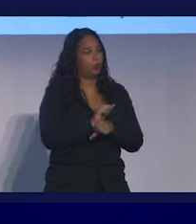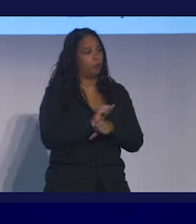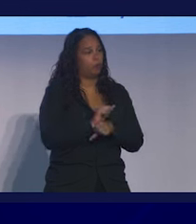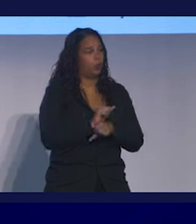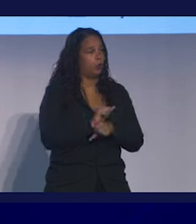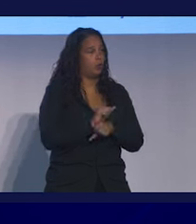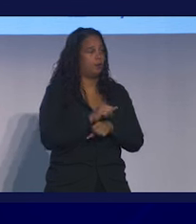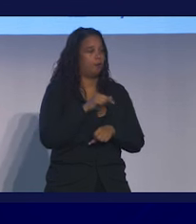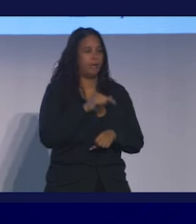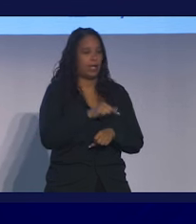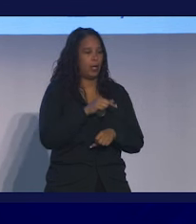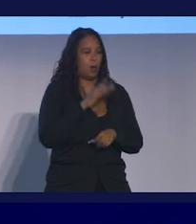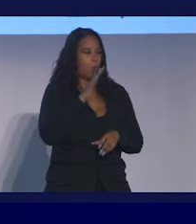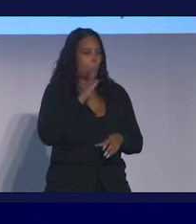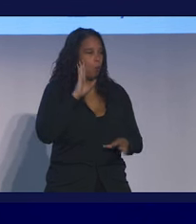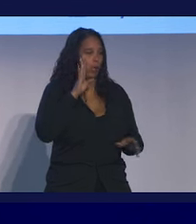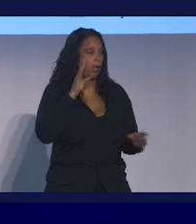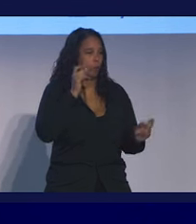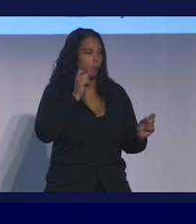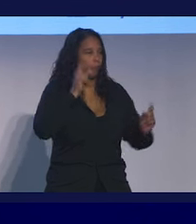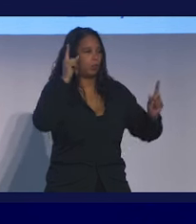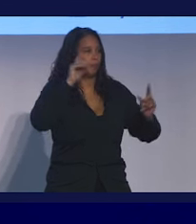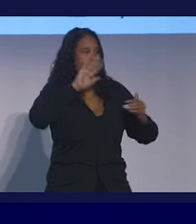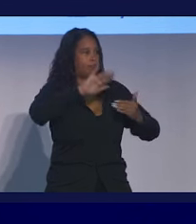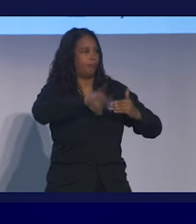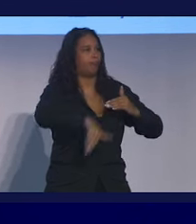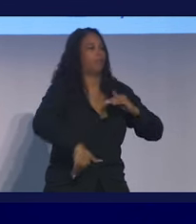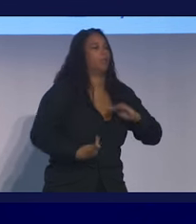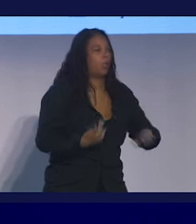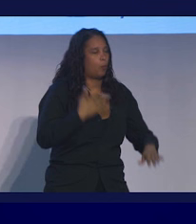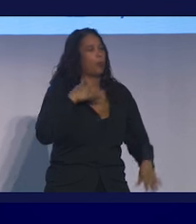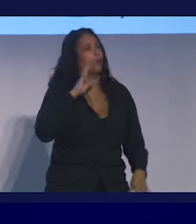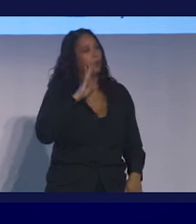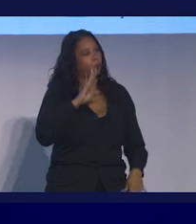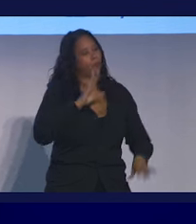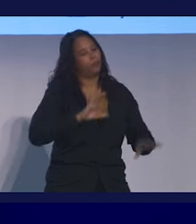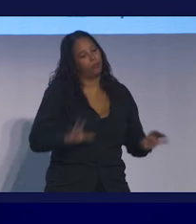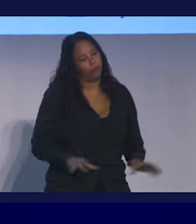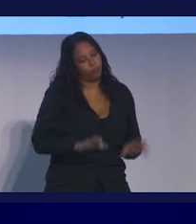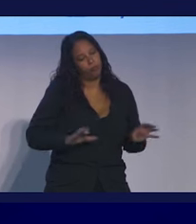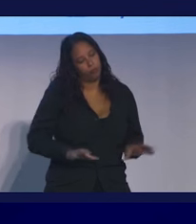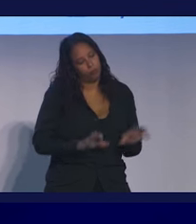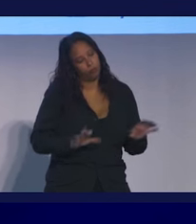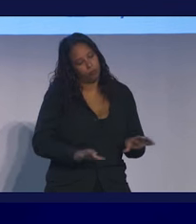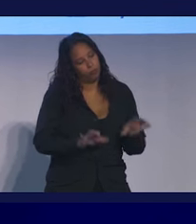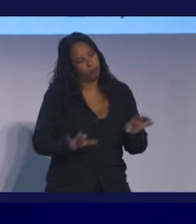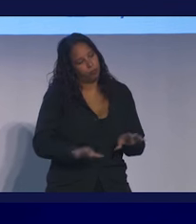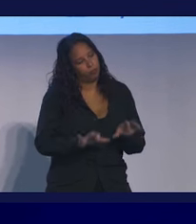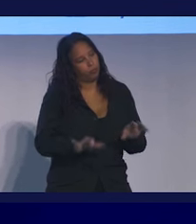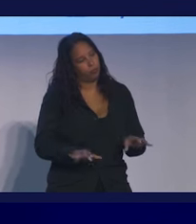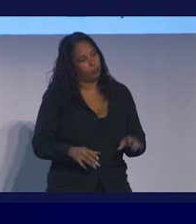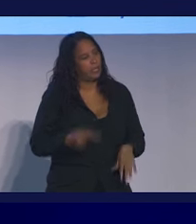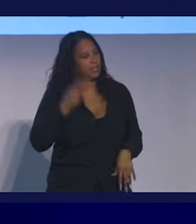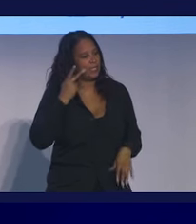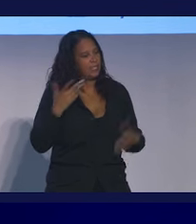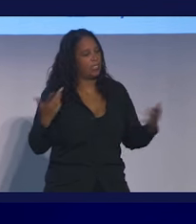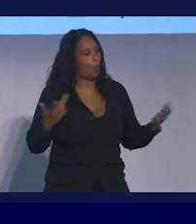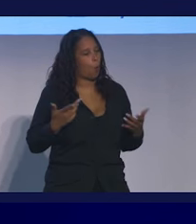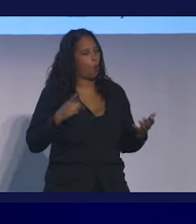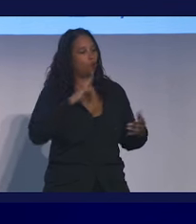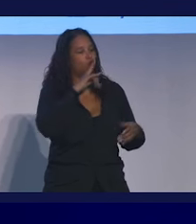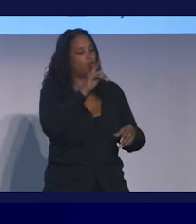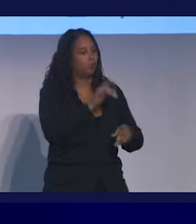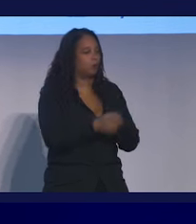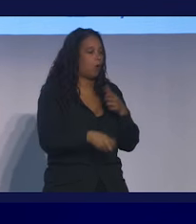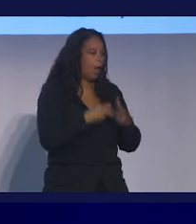We don't wake up overnight and have a different healthcare system. We work at it, we chip away at it, we start by understanding what the antecedents of the problem is that we're dealing